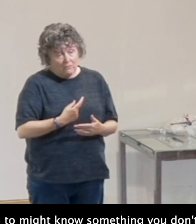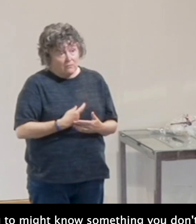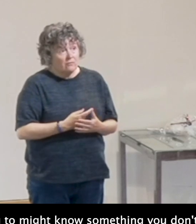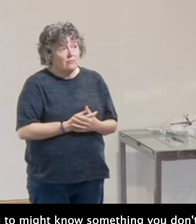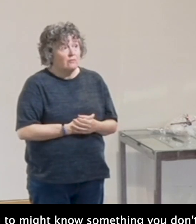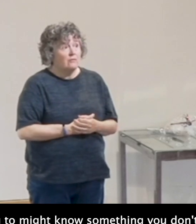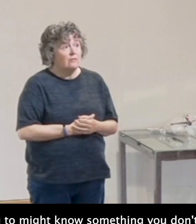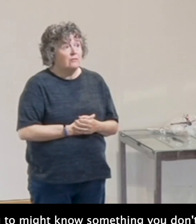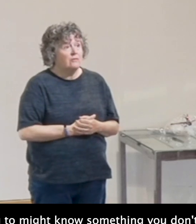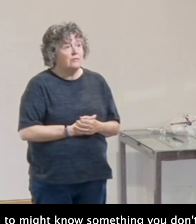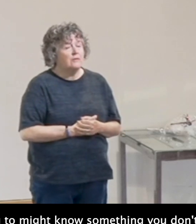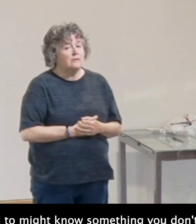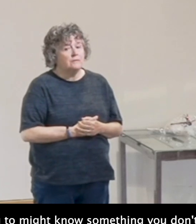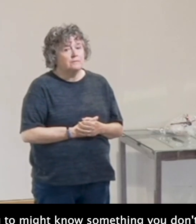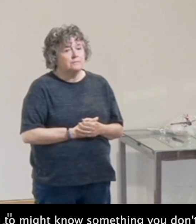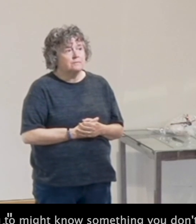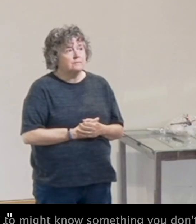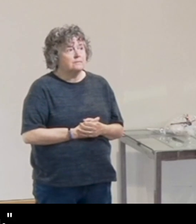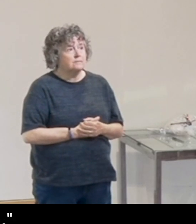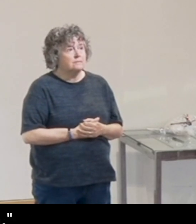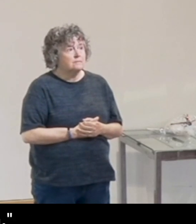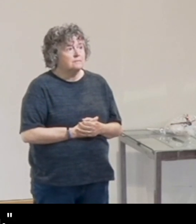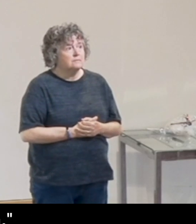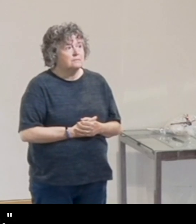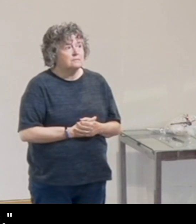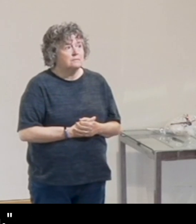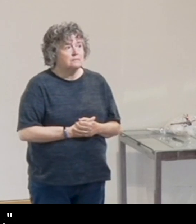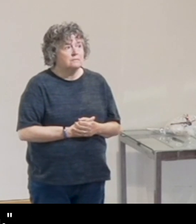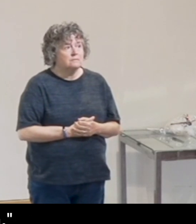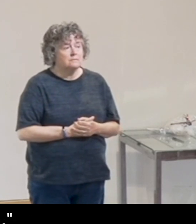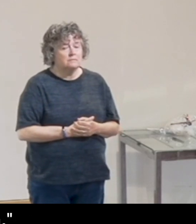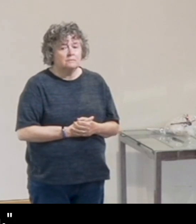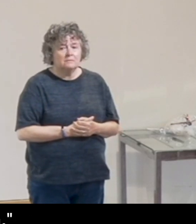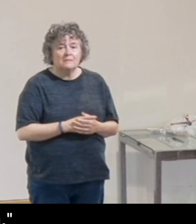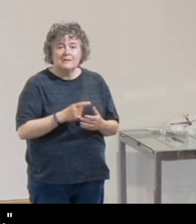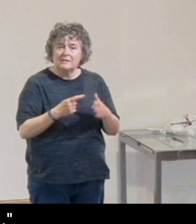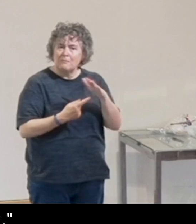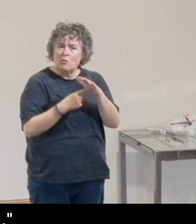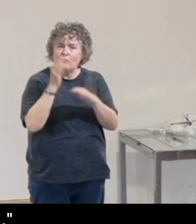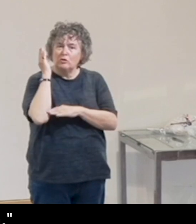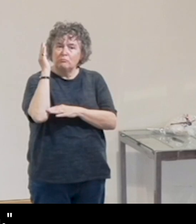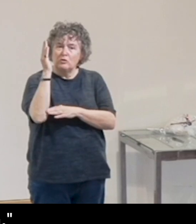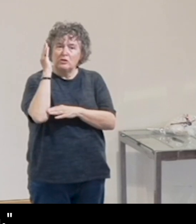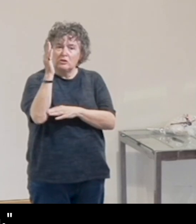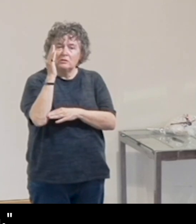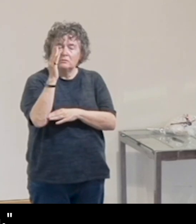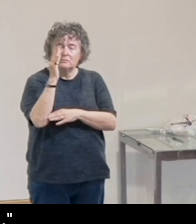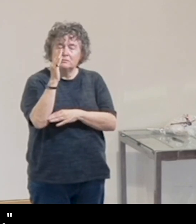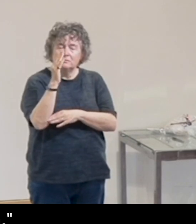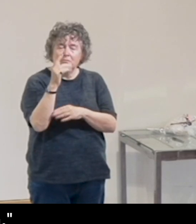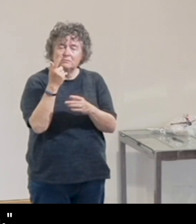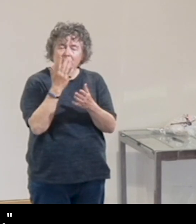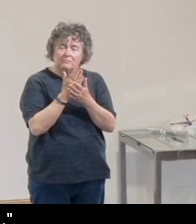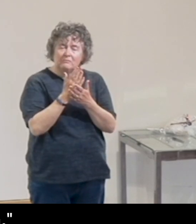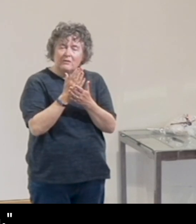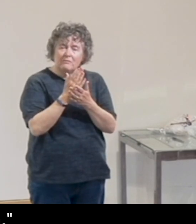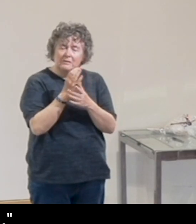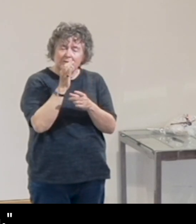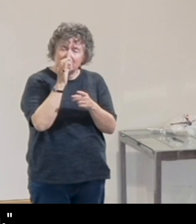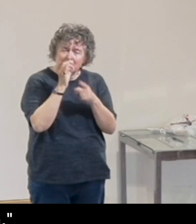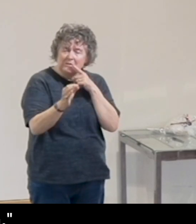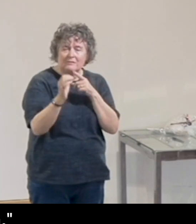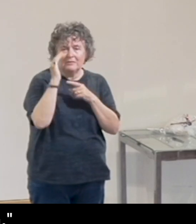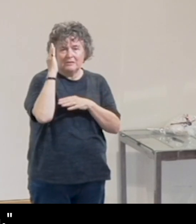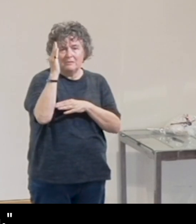in what I understand. This one is a rule for preachers. Be precise in your speech. Leave it at that.